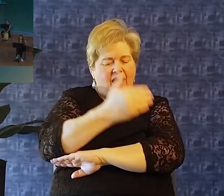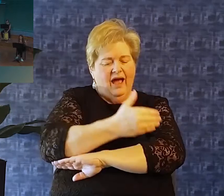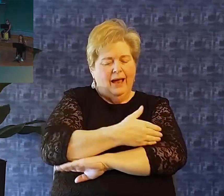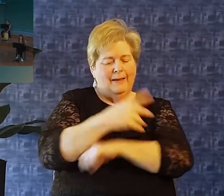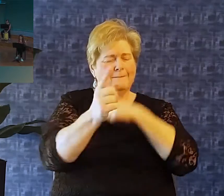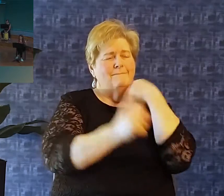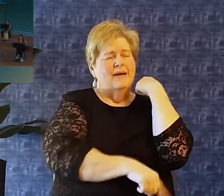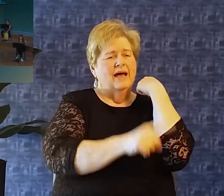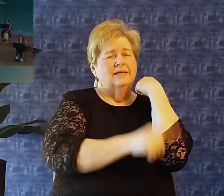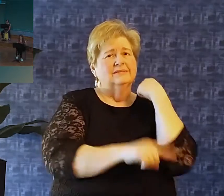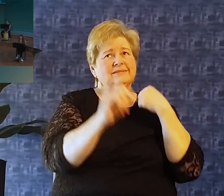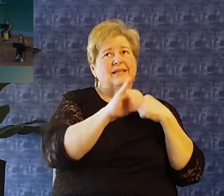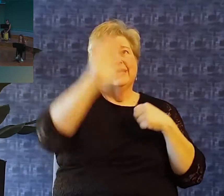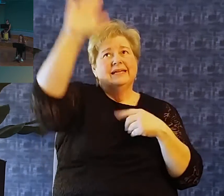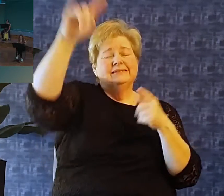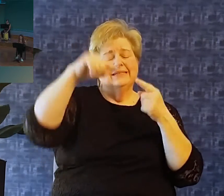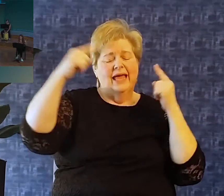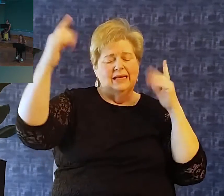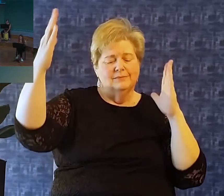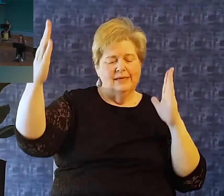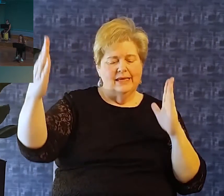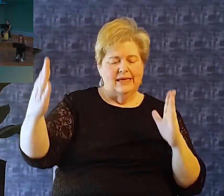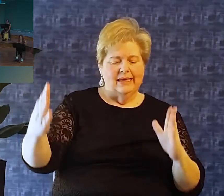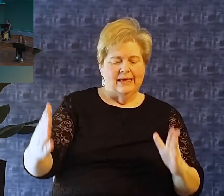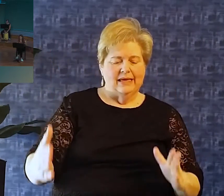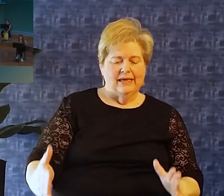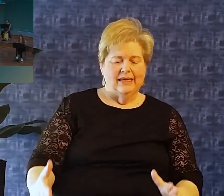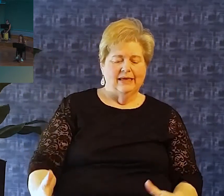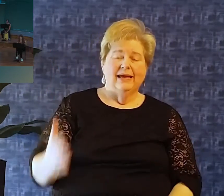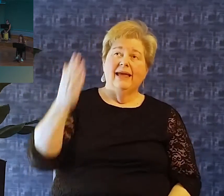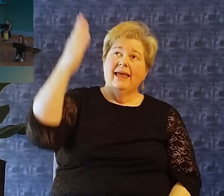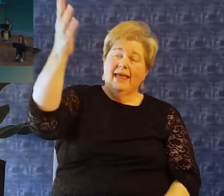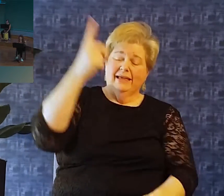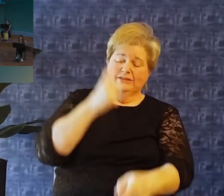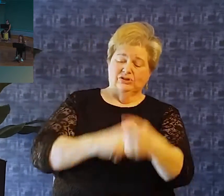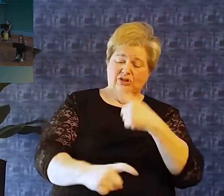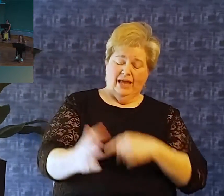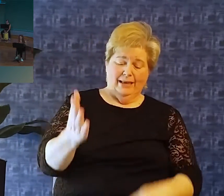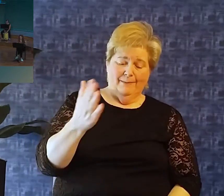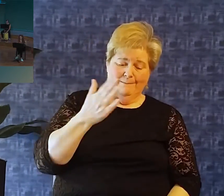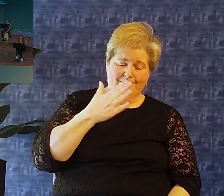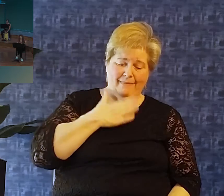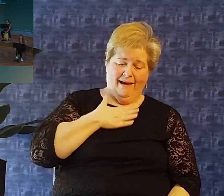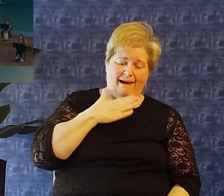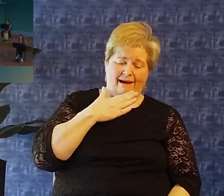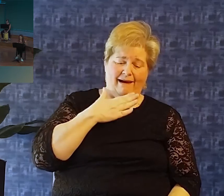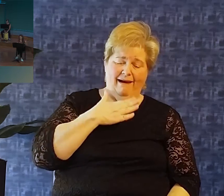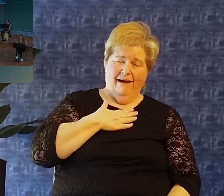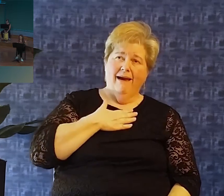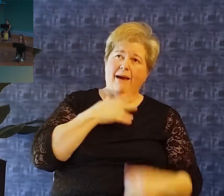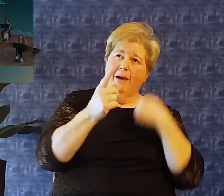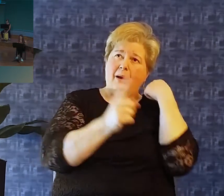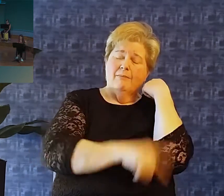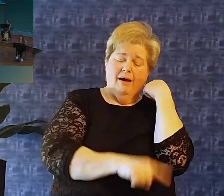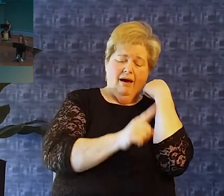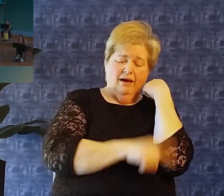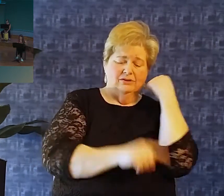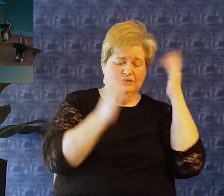condemned as though His swore He as though I, accused and